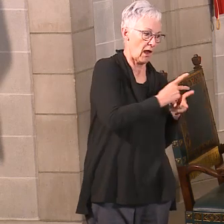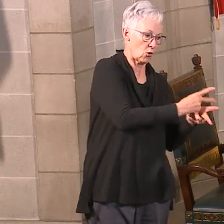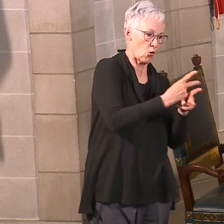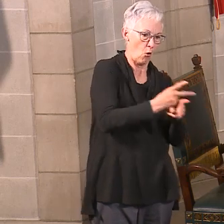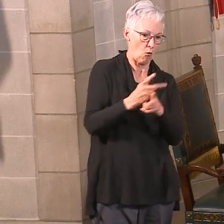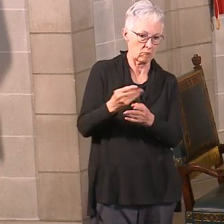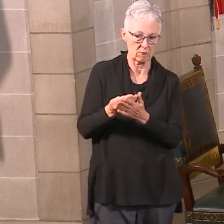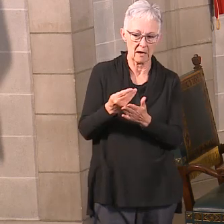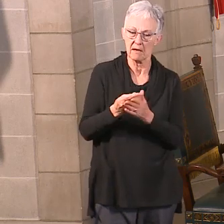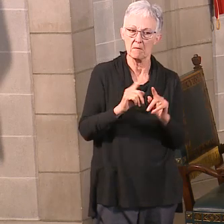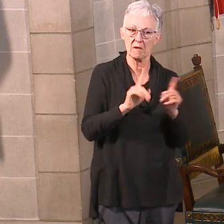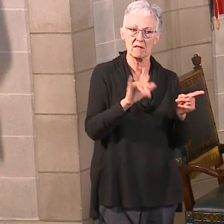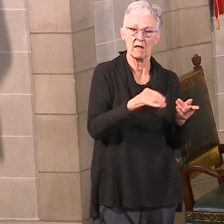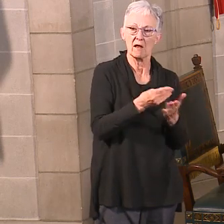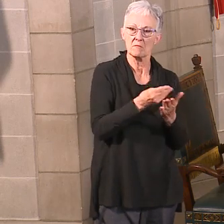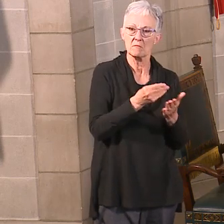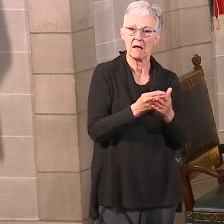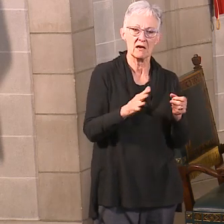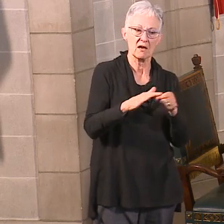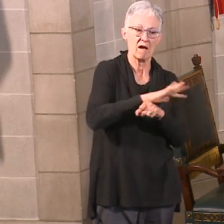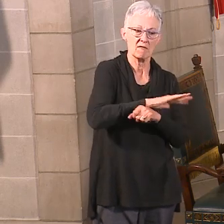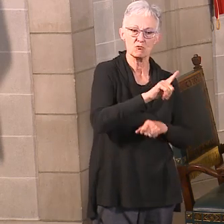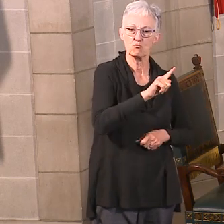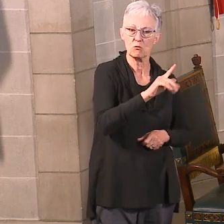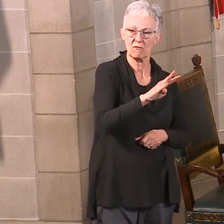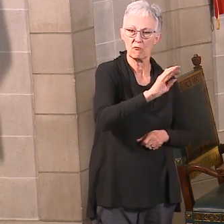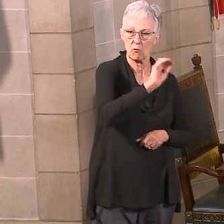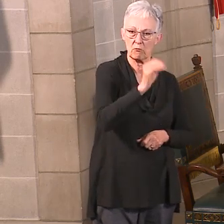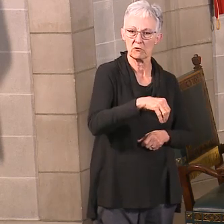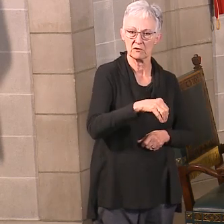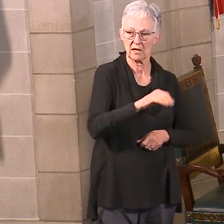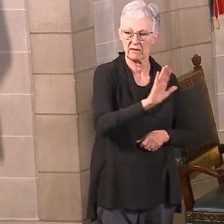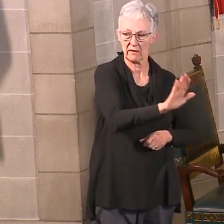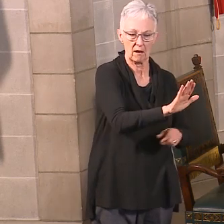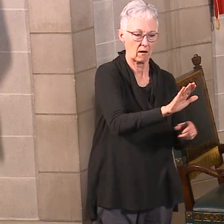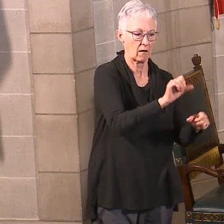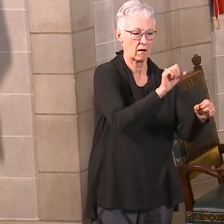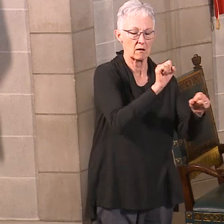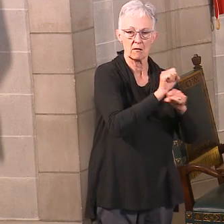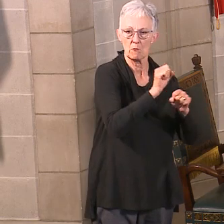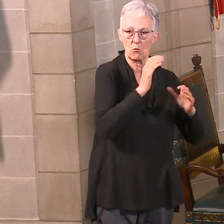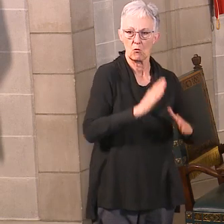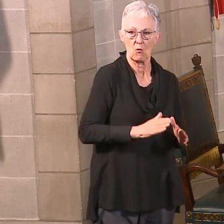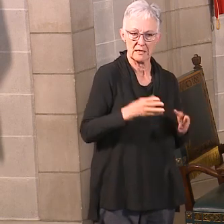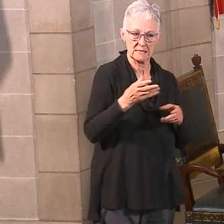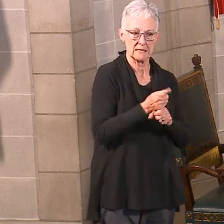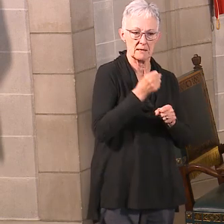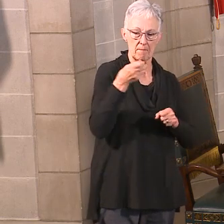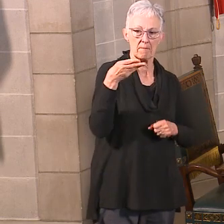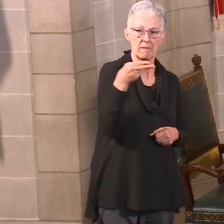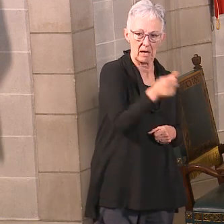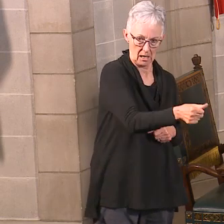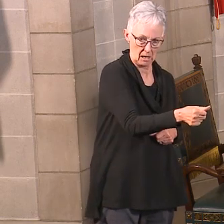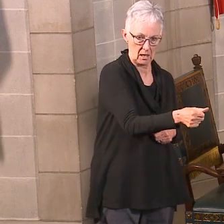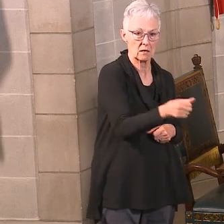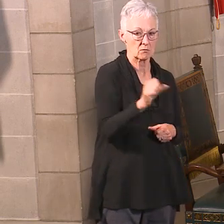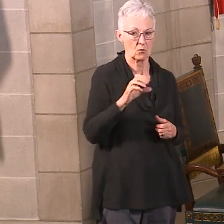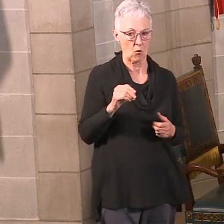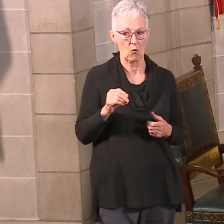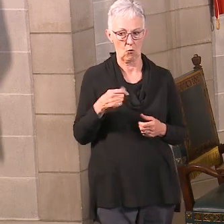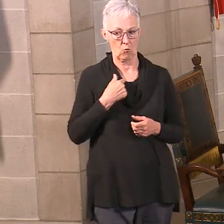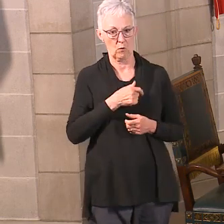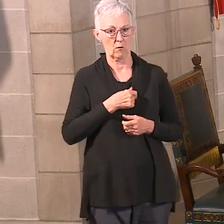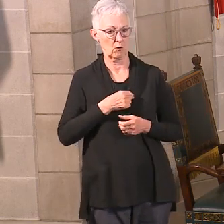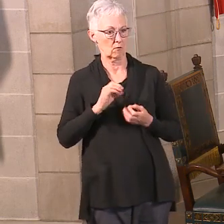A lot of the Midwestern states, though, did very well in applying for those loans and getting a significant portion of their payroll covered by it.